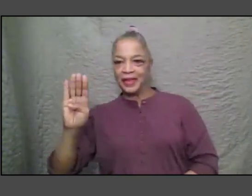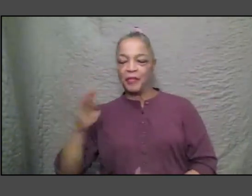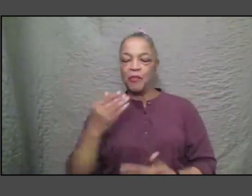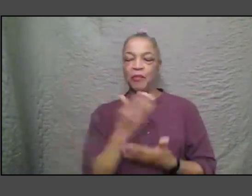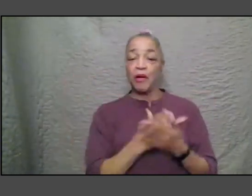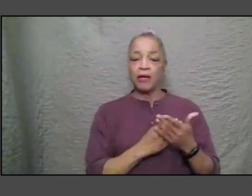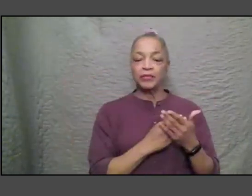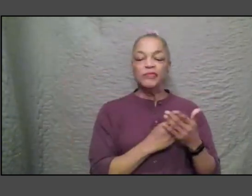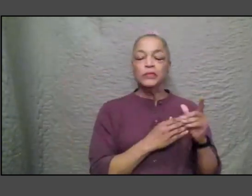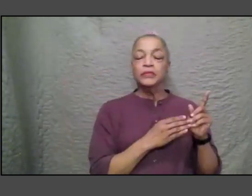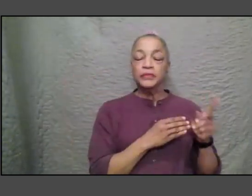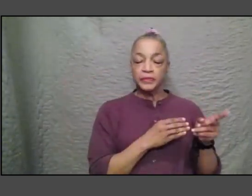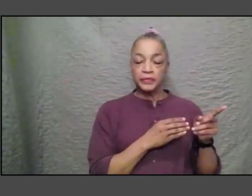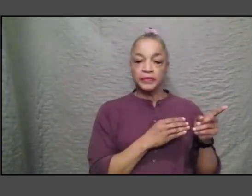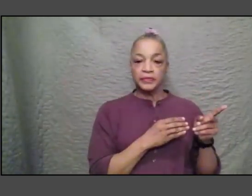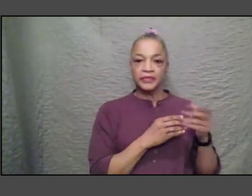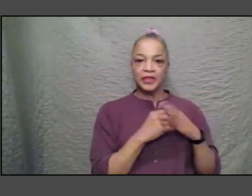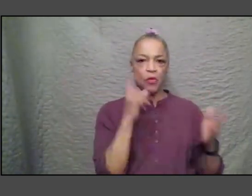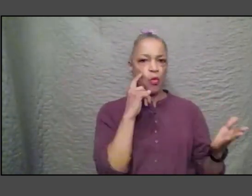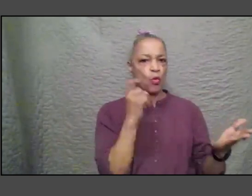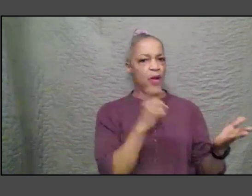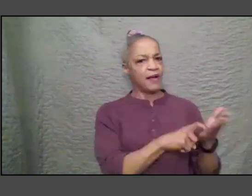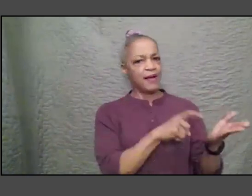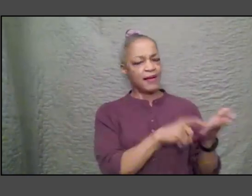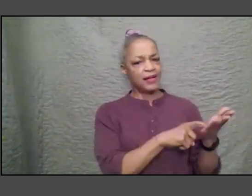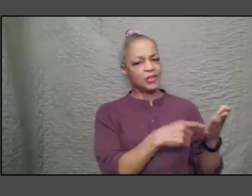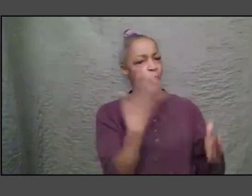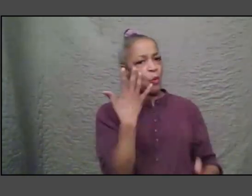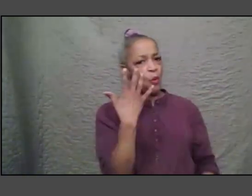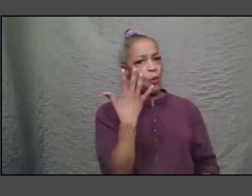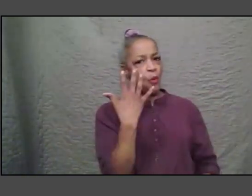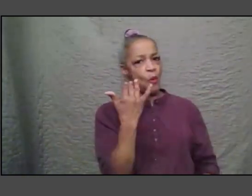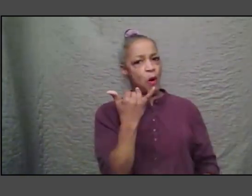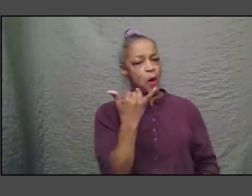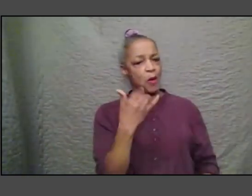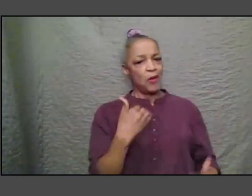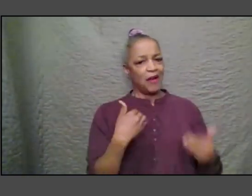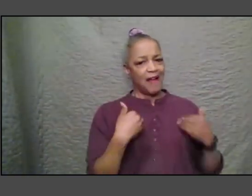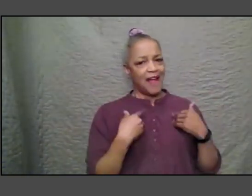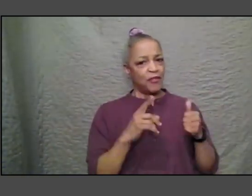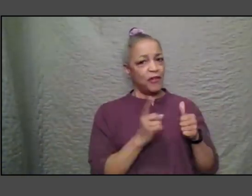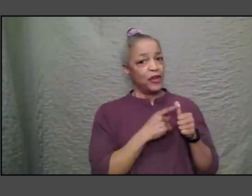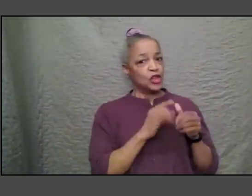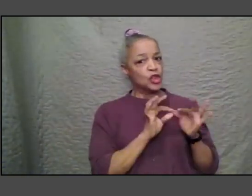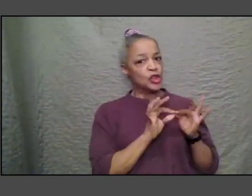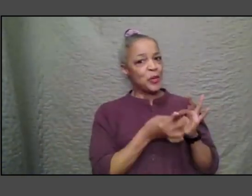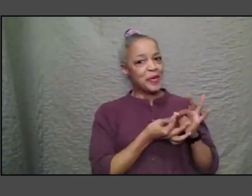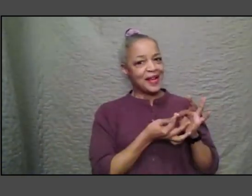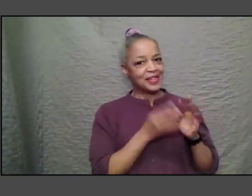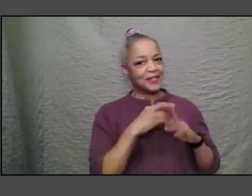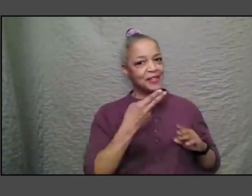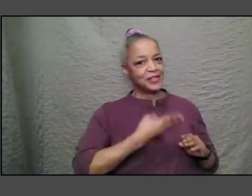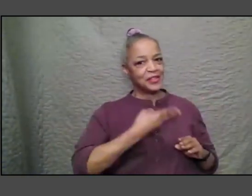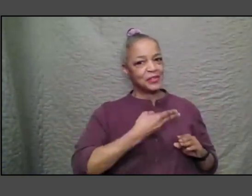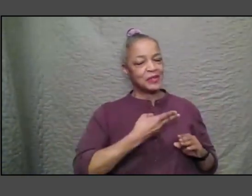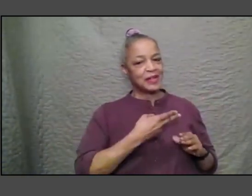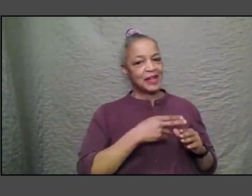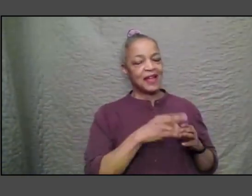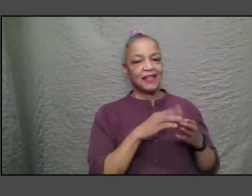recognizing why we have the initial interpretations we have but really to convey clearly how we got